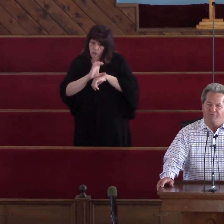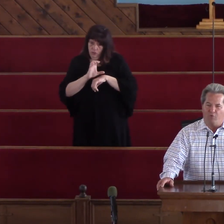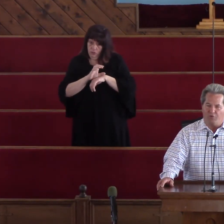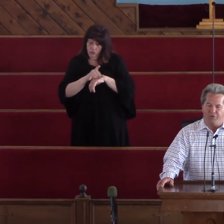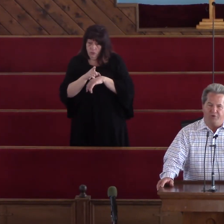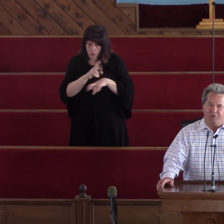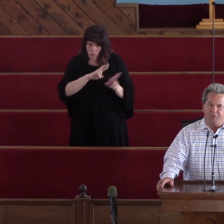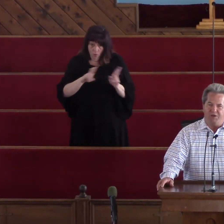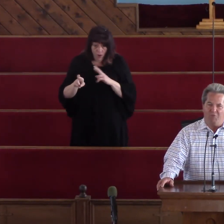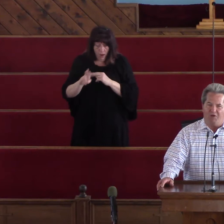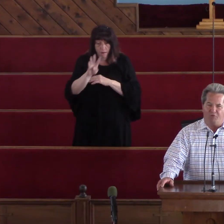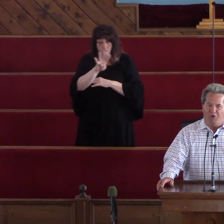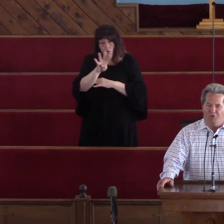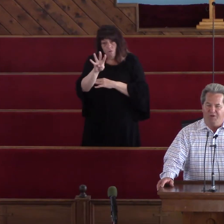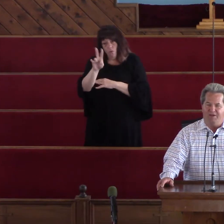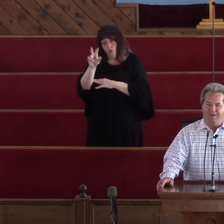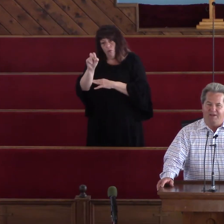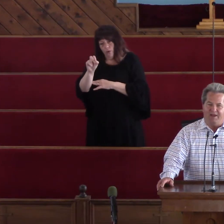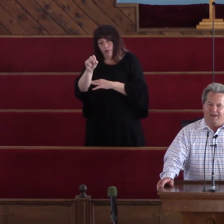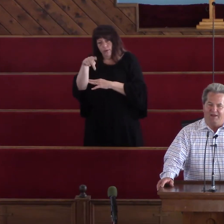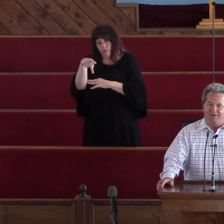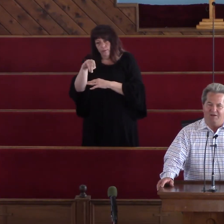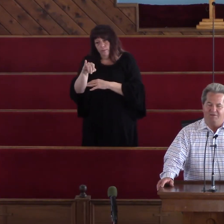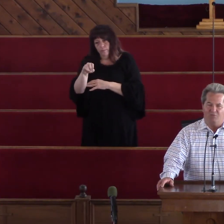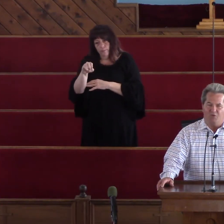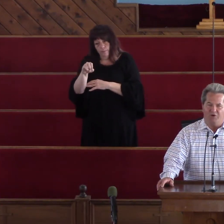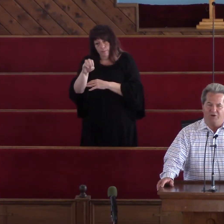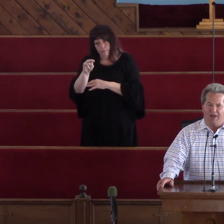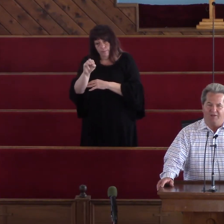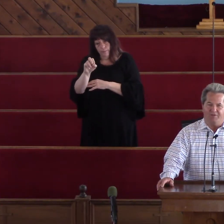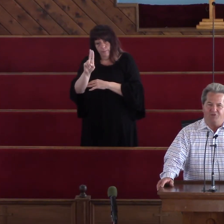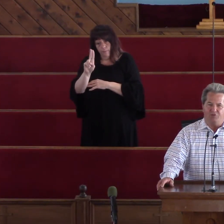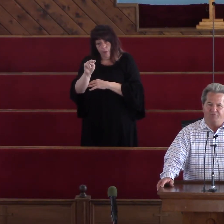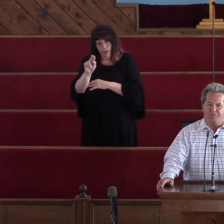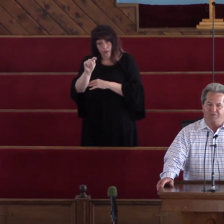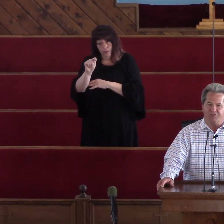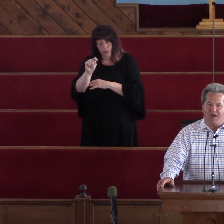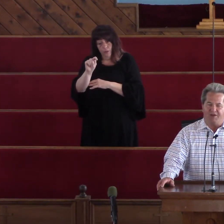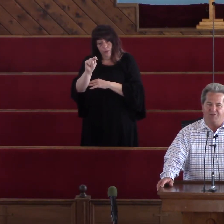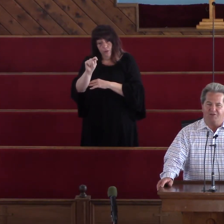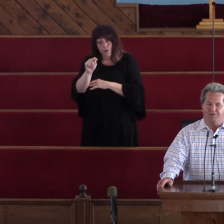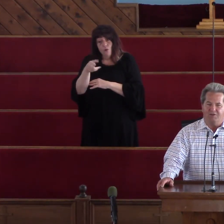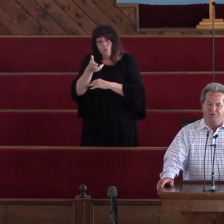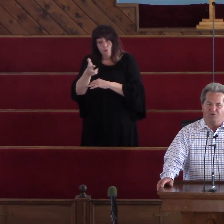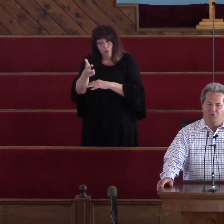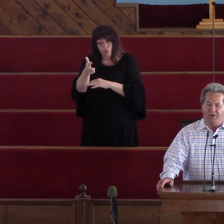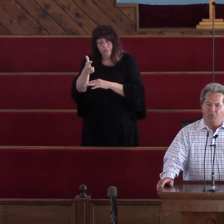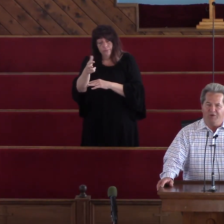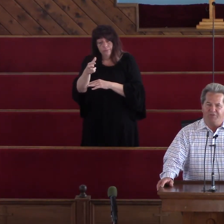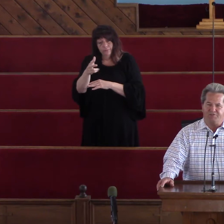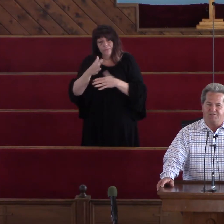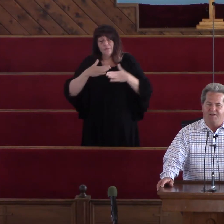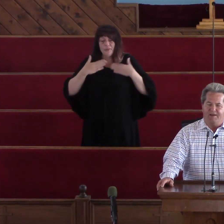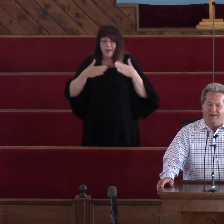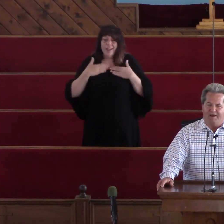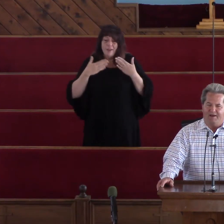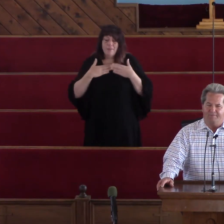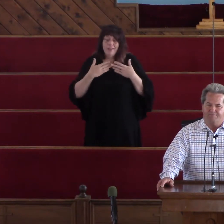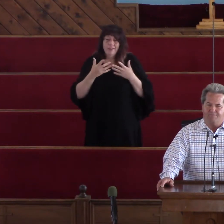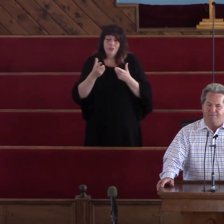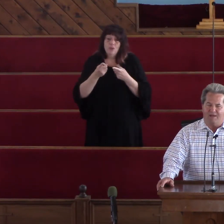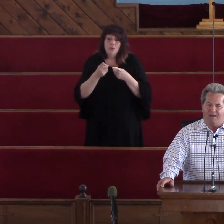4430 Piedmont Road And we're glad that you've decided to tune in with us